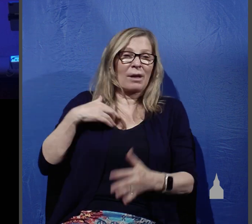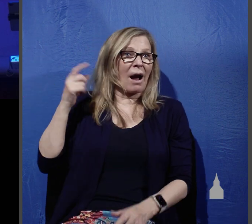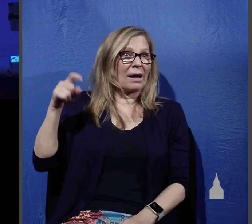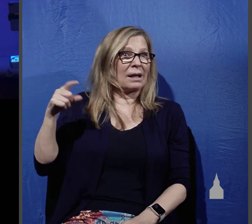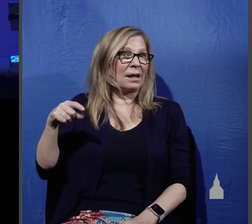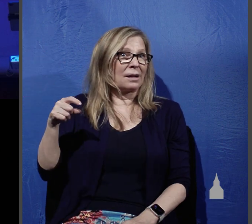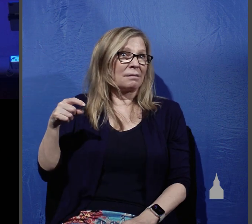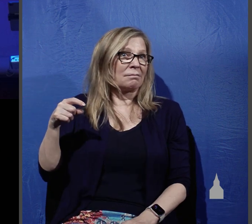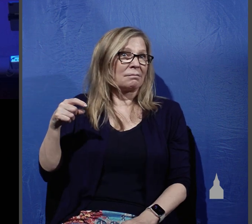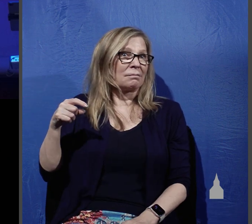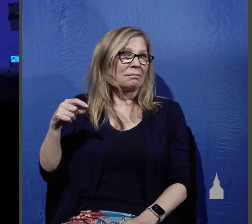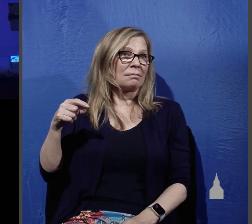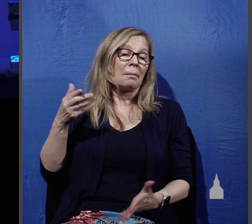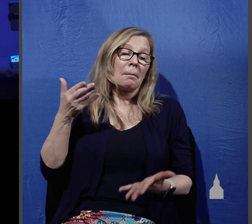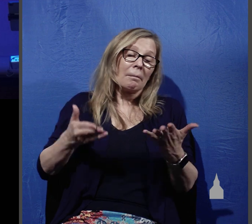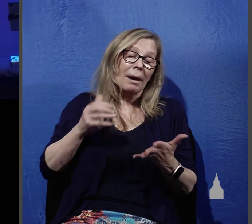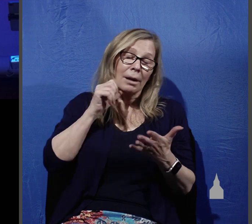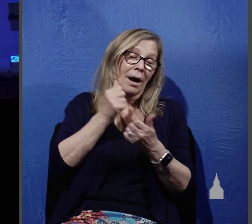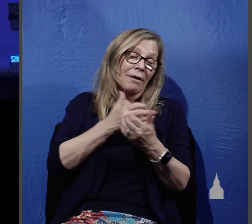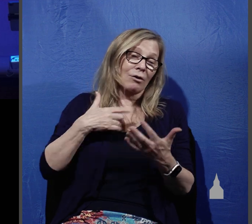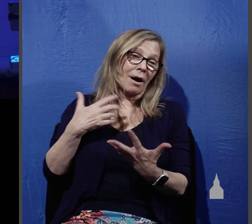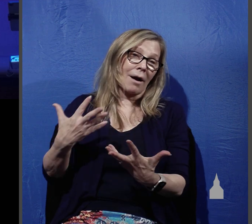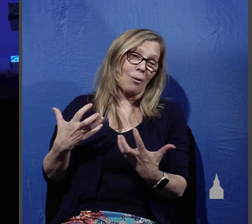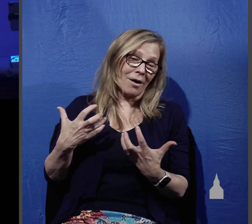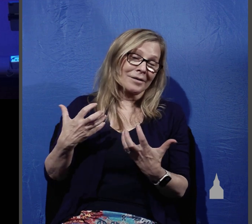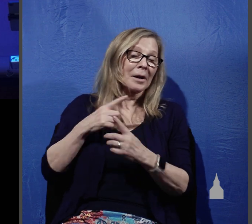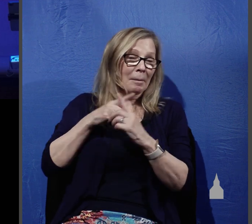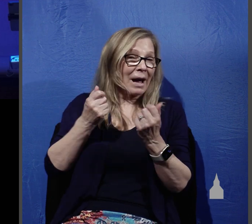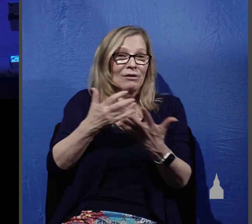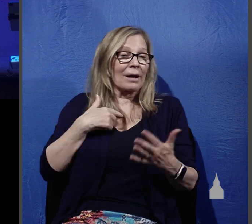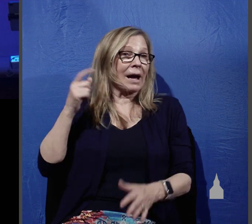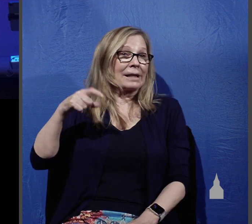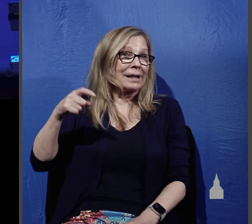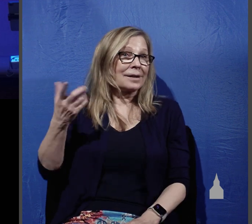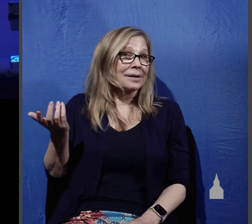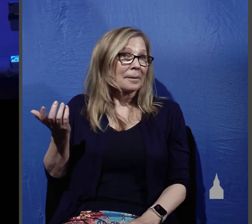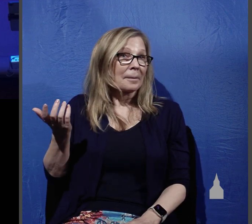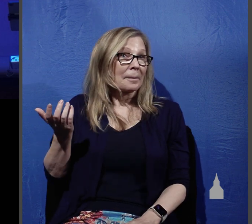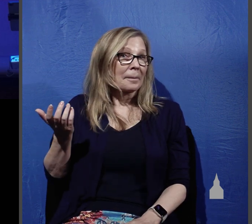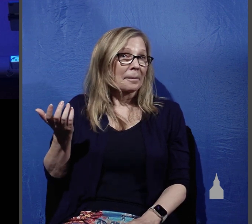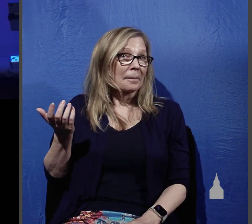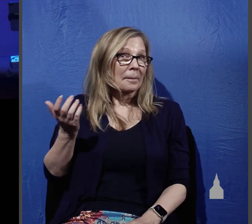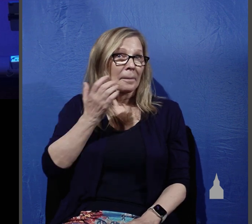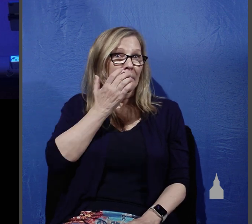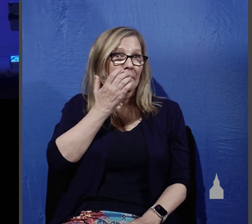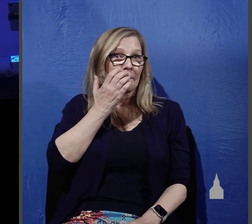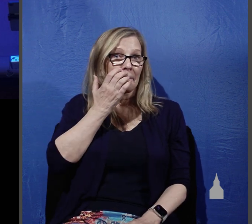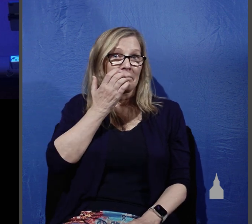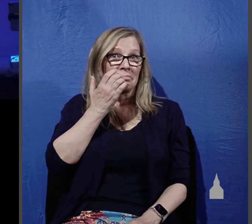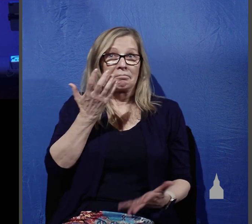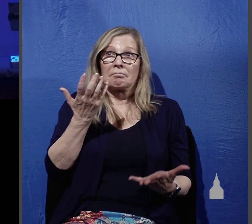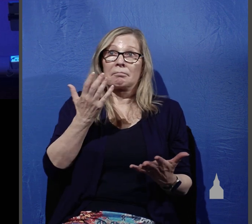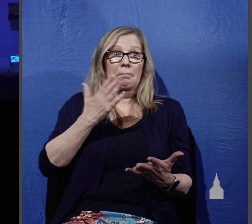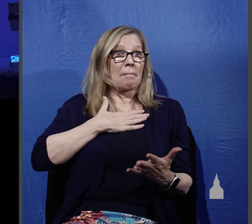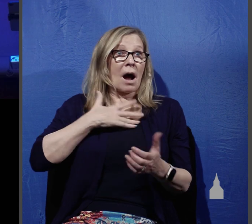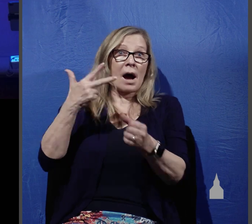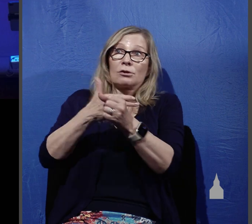but everything I need and the reason you have no wants is because your shepherd loves you